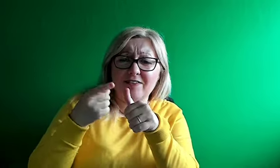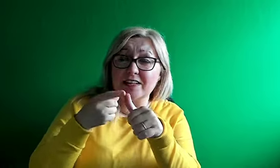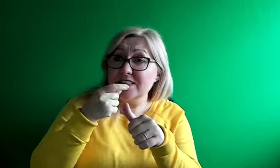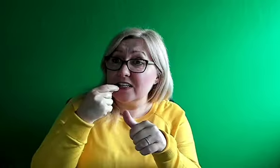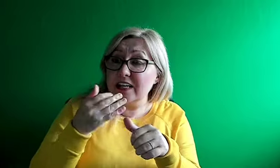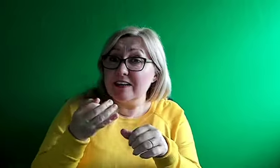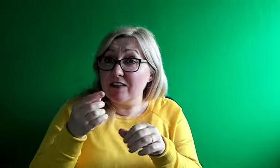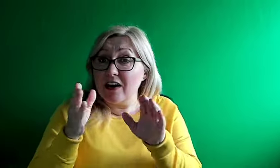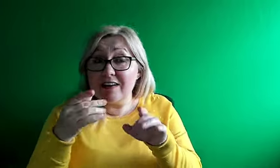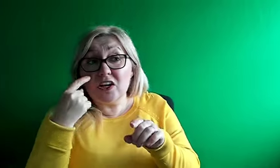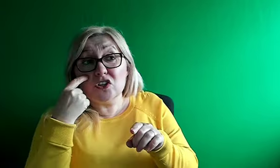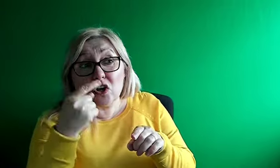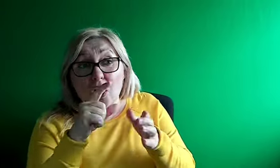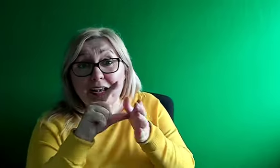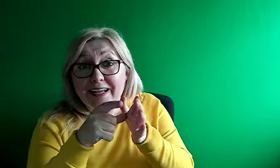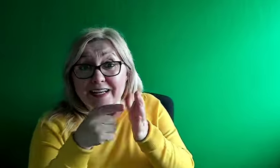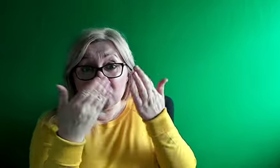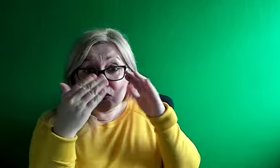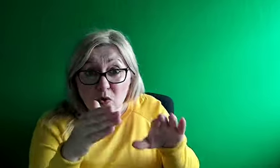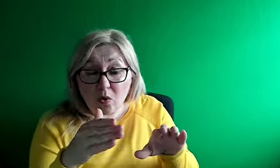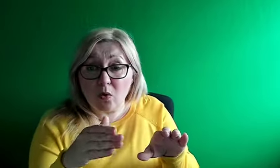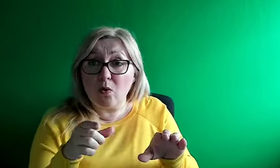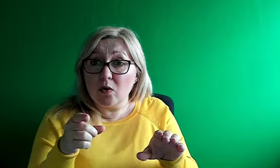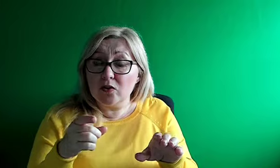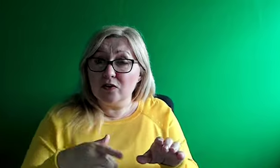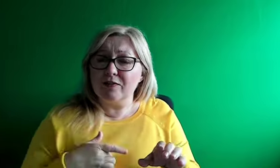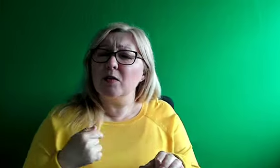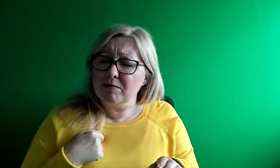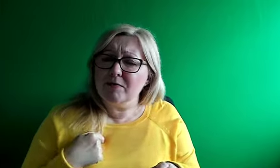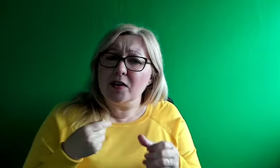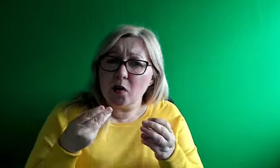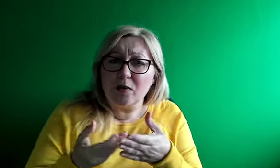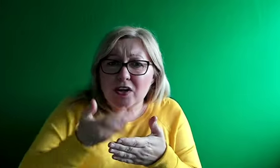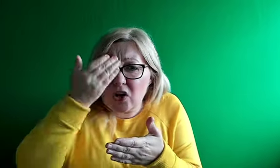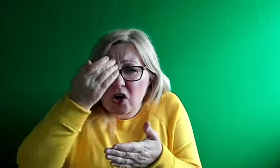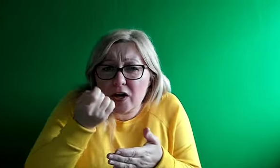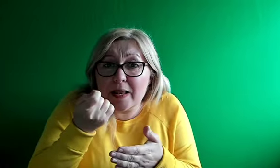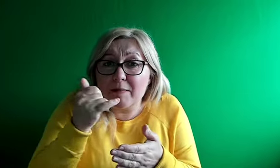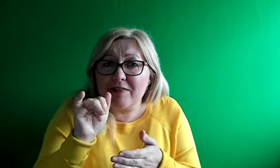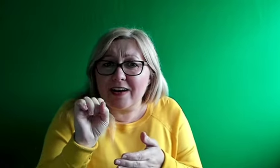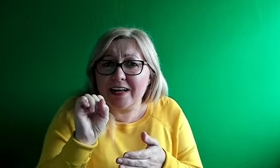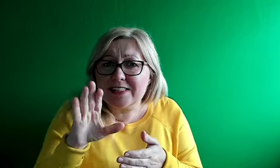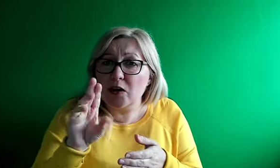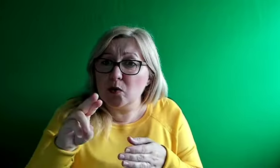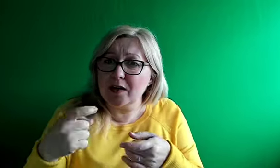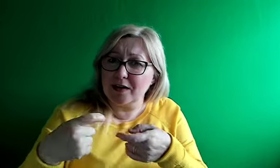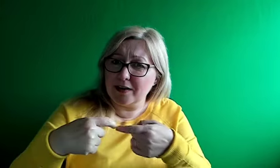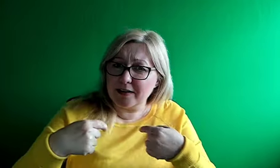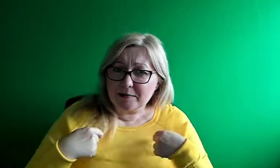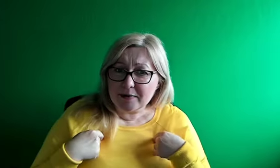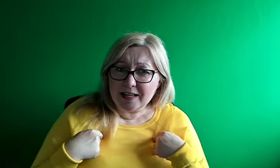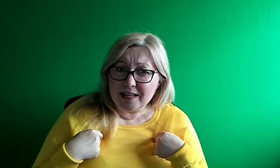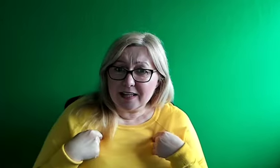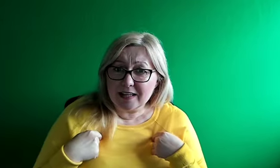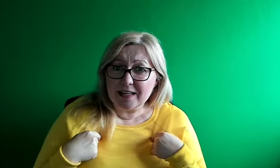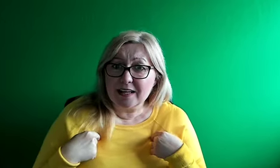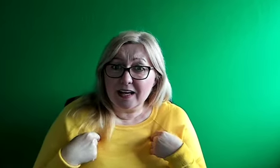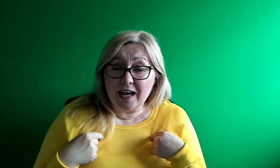want to learn the sign language, you know, give me a message, and a reaction to us. I mean, 50 people on the Zoom call last